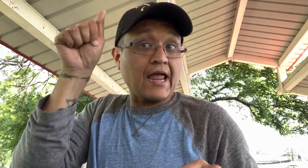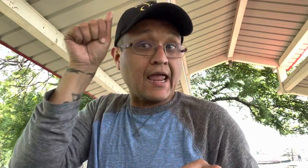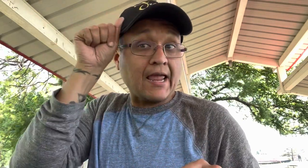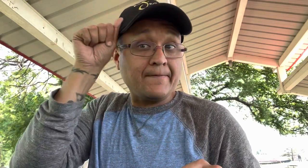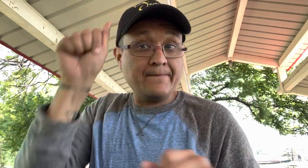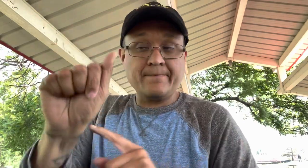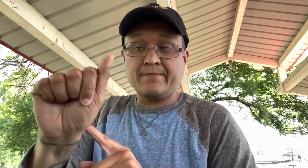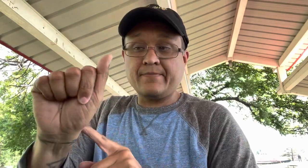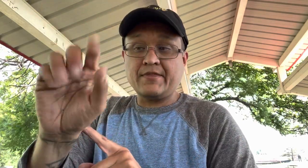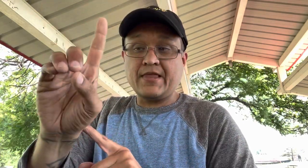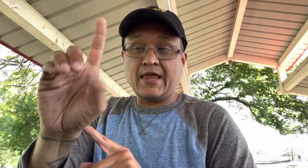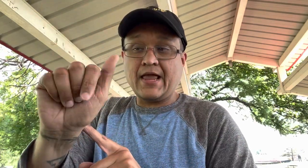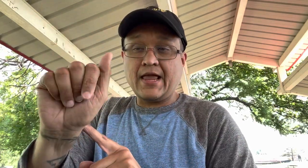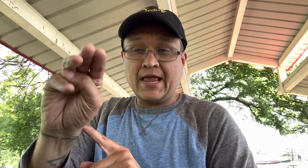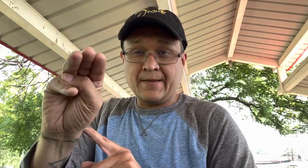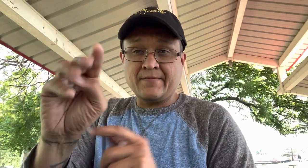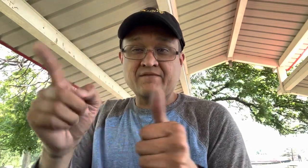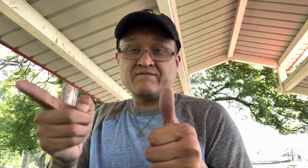it's free gift of the Holy Ghost